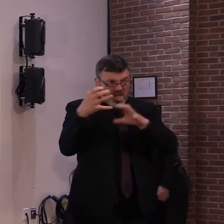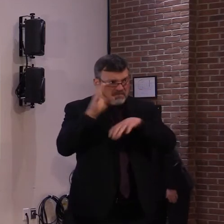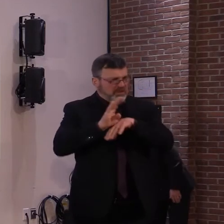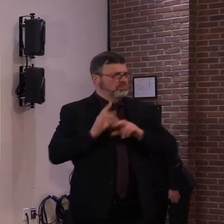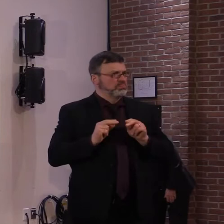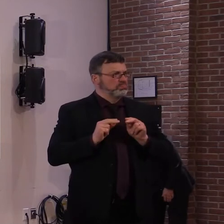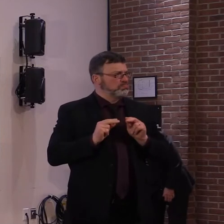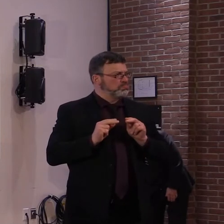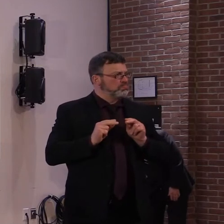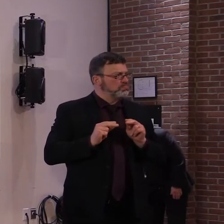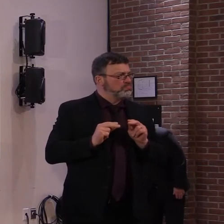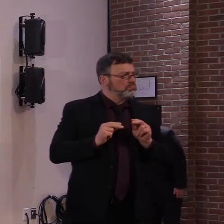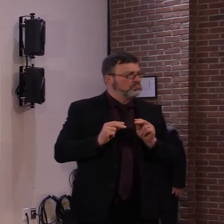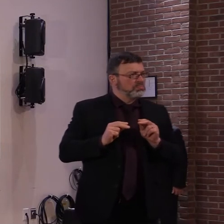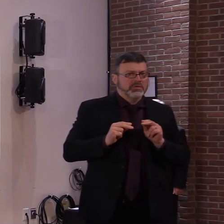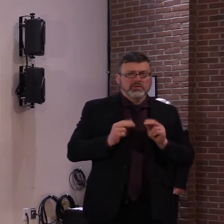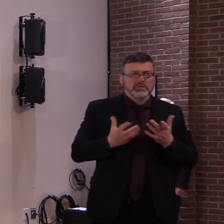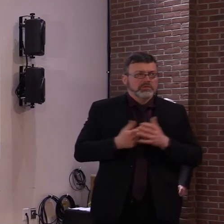Okay. Okay. Thank you.